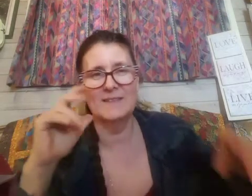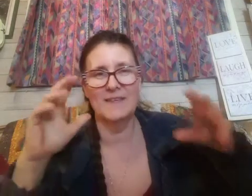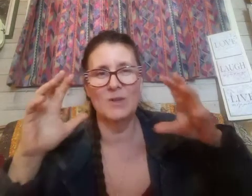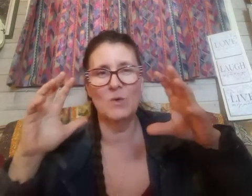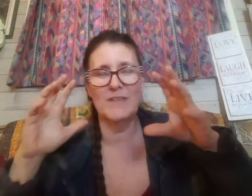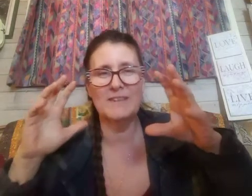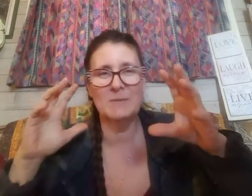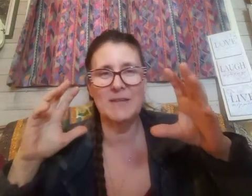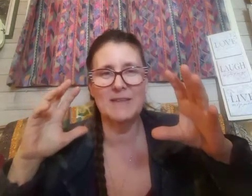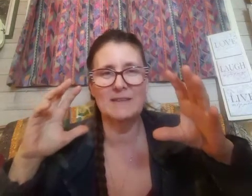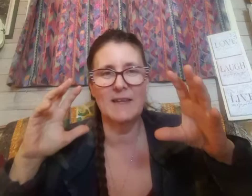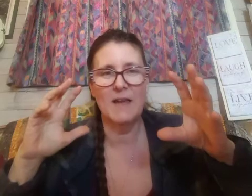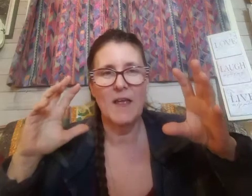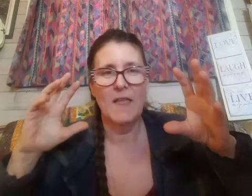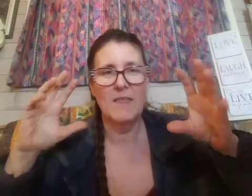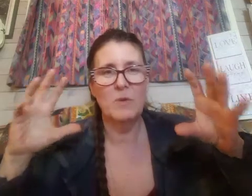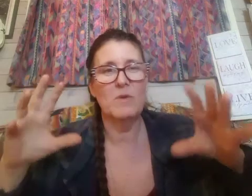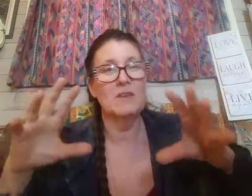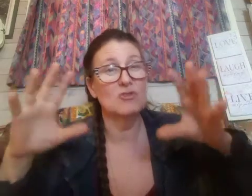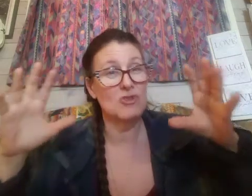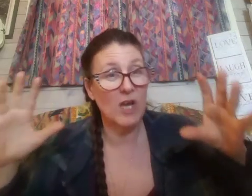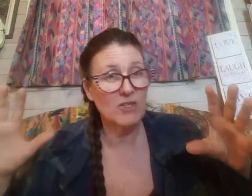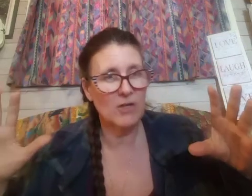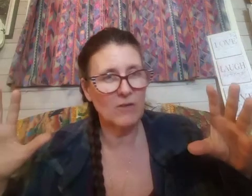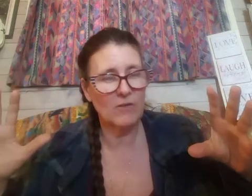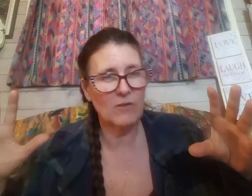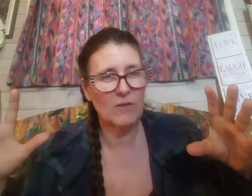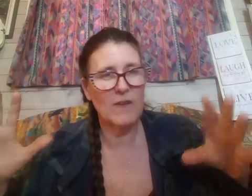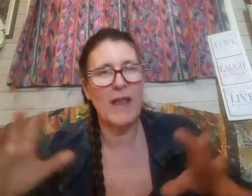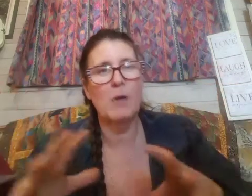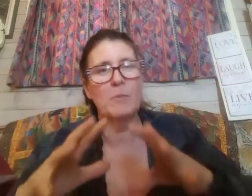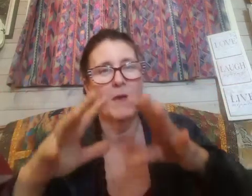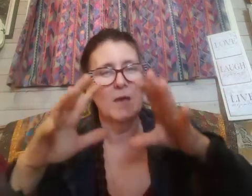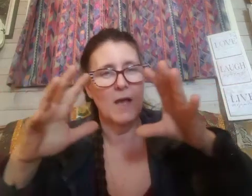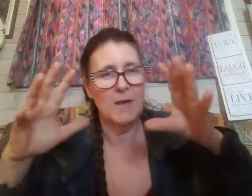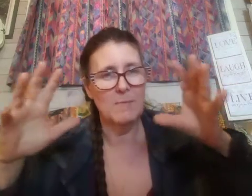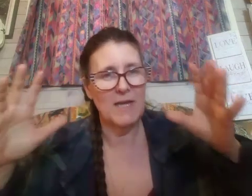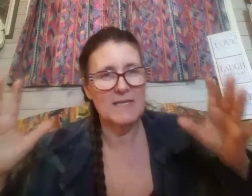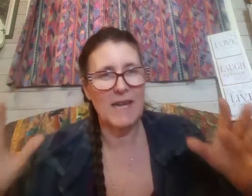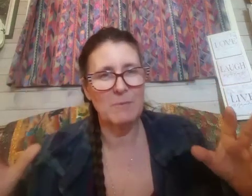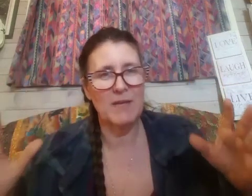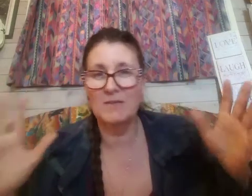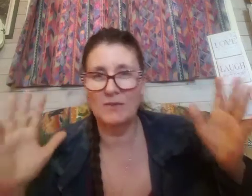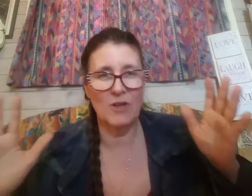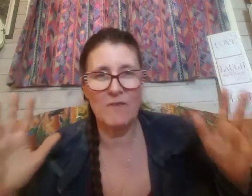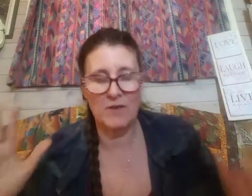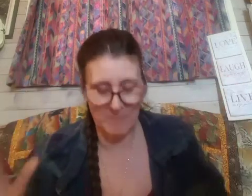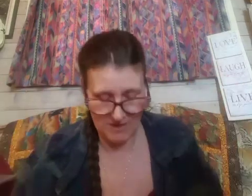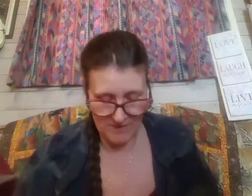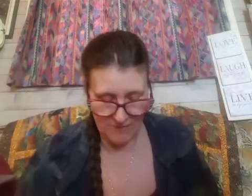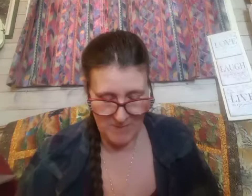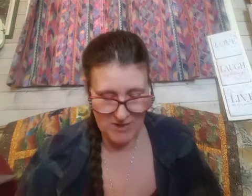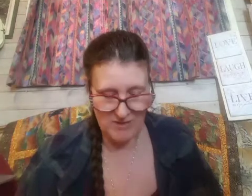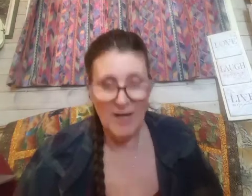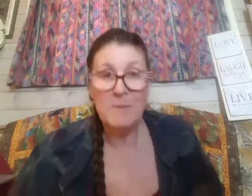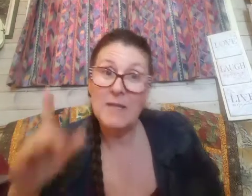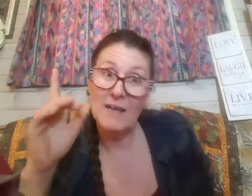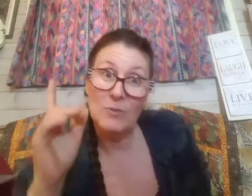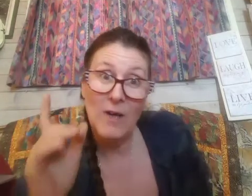in the Old Testament is that there were these judges that helped maintain peace and it's not very much information but guess what